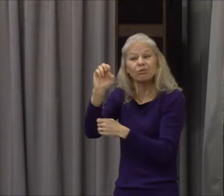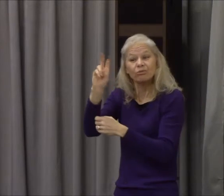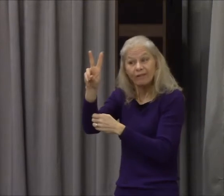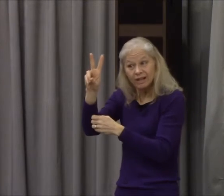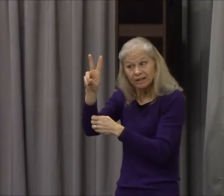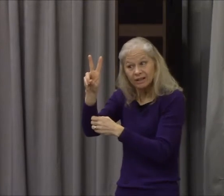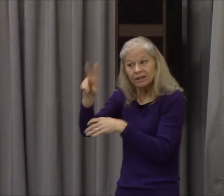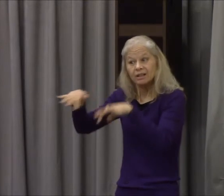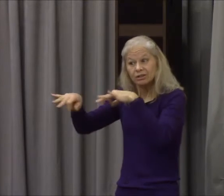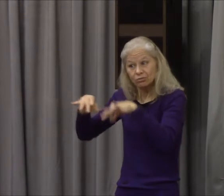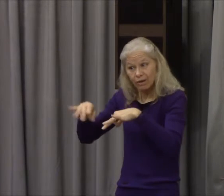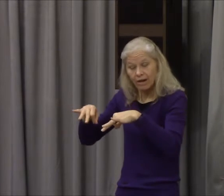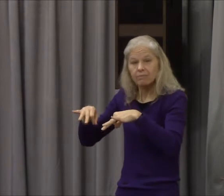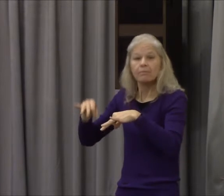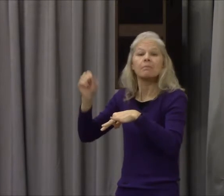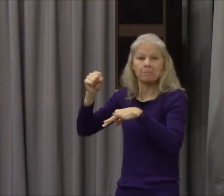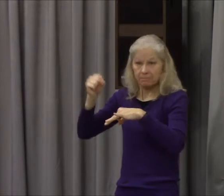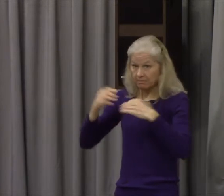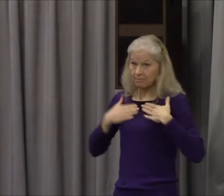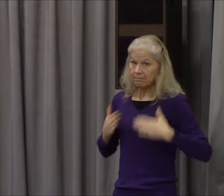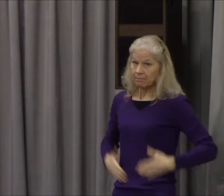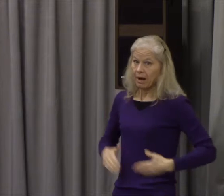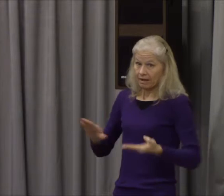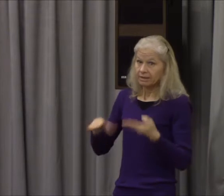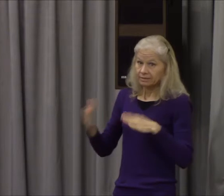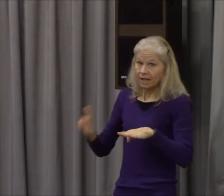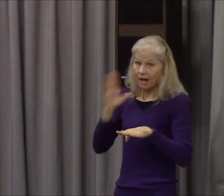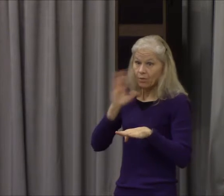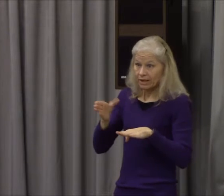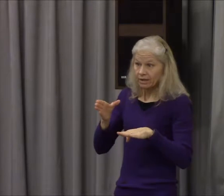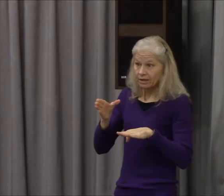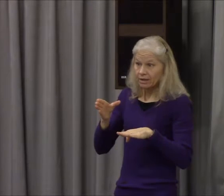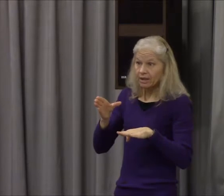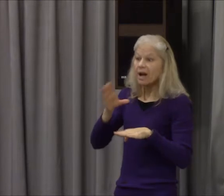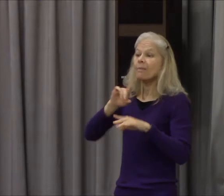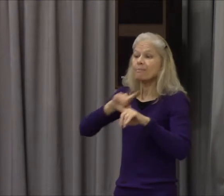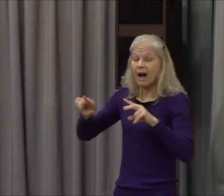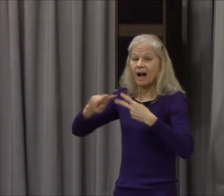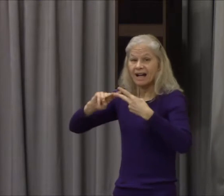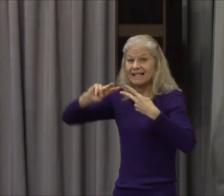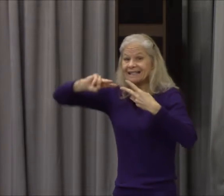there were some sad results in that meeting wasn't there and by the way it wasn't God's fault wasn't it